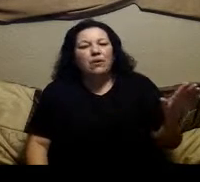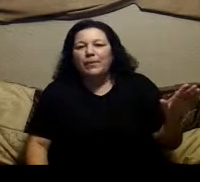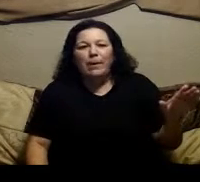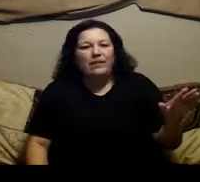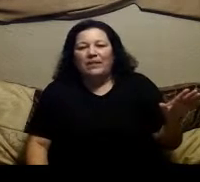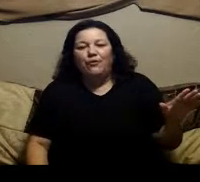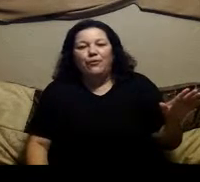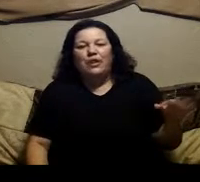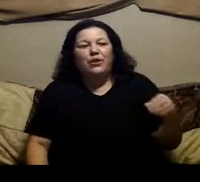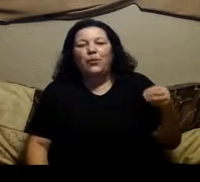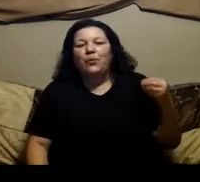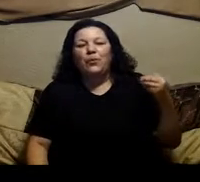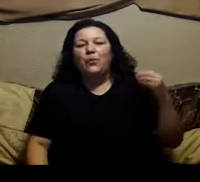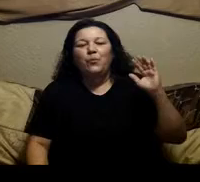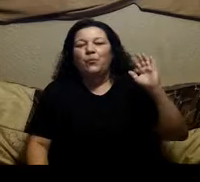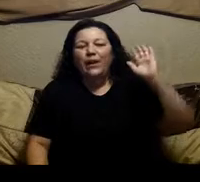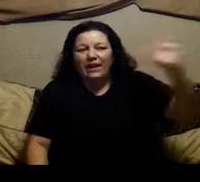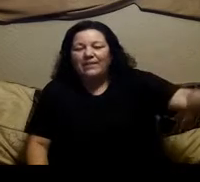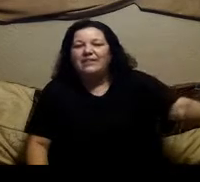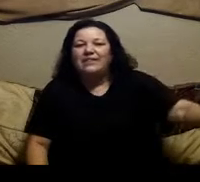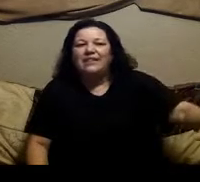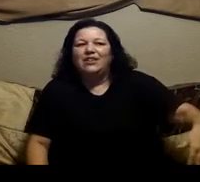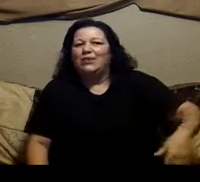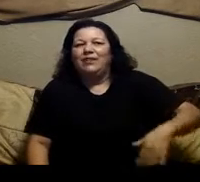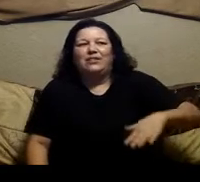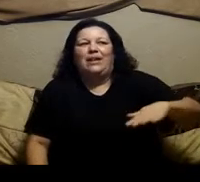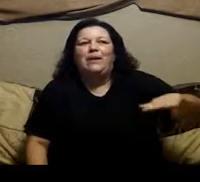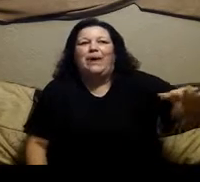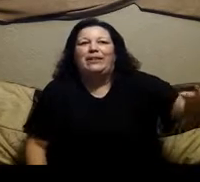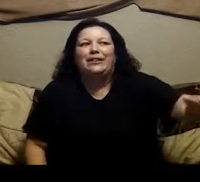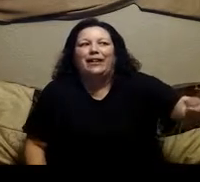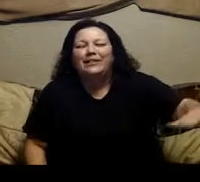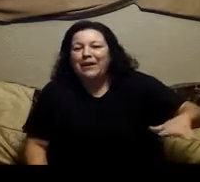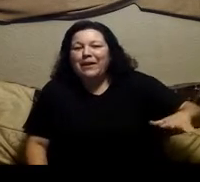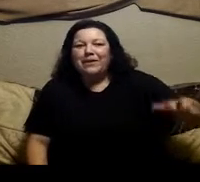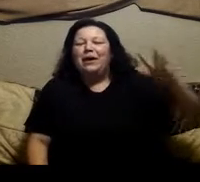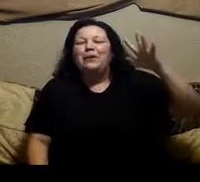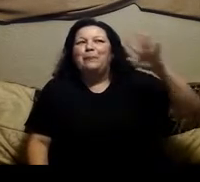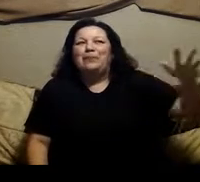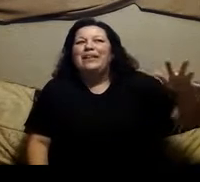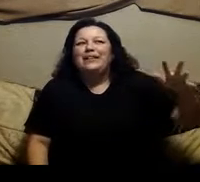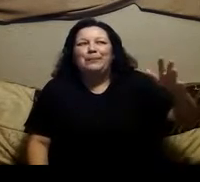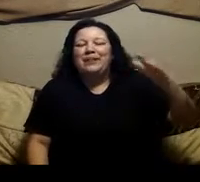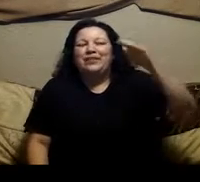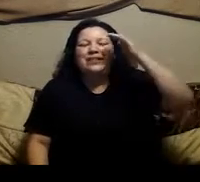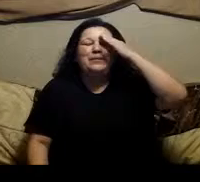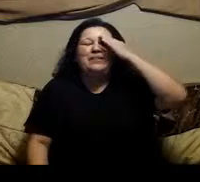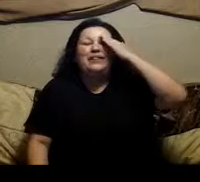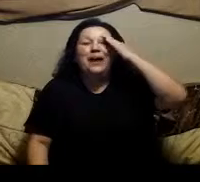horrible about myself you know when i got to the destination i was like just give me a pack of cigarettes you know please somebody just give me a cigarette